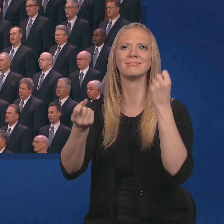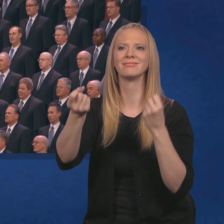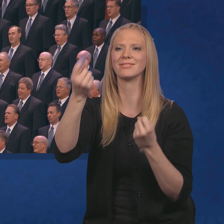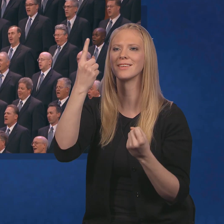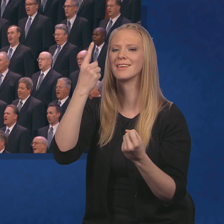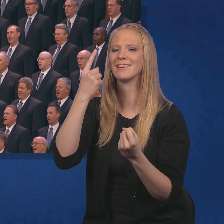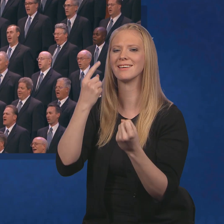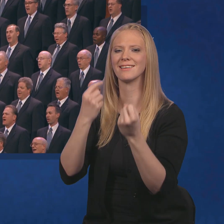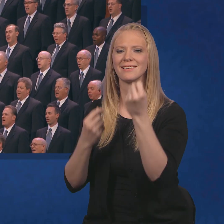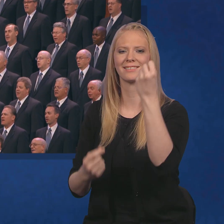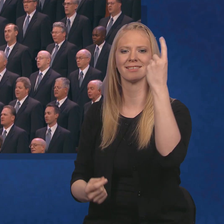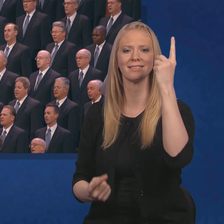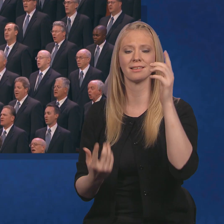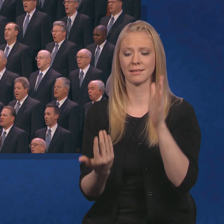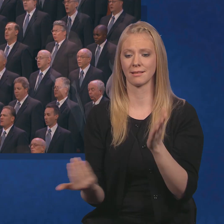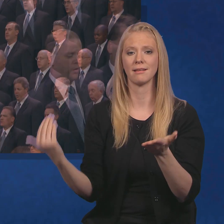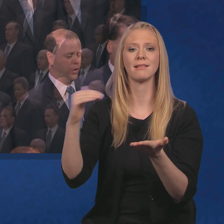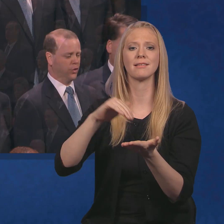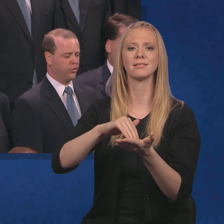understanding,